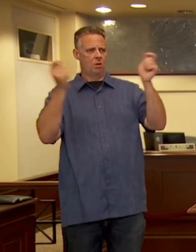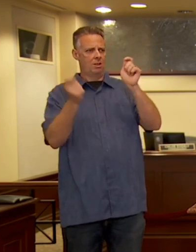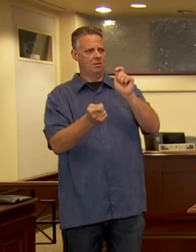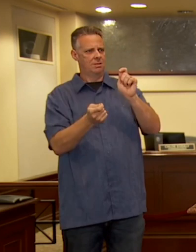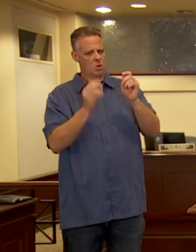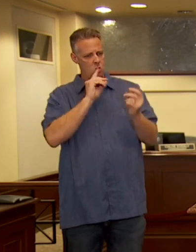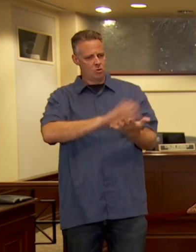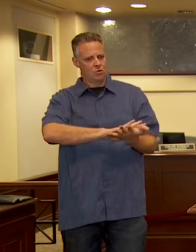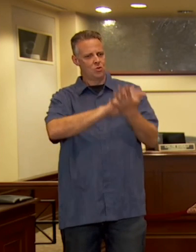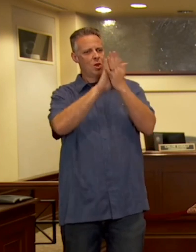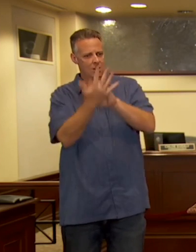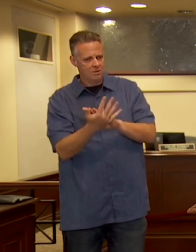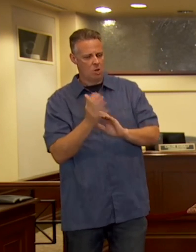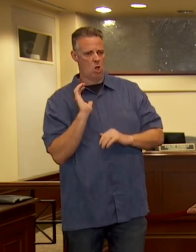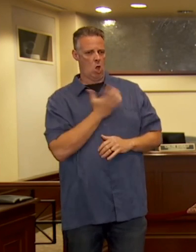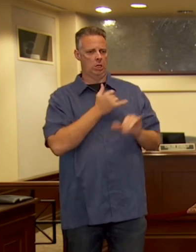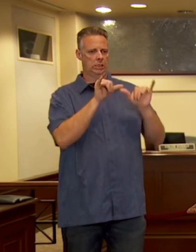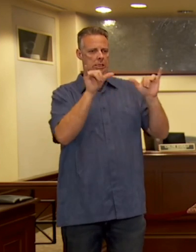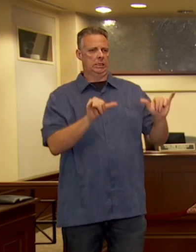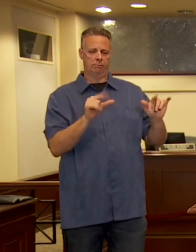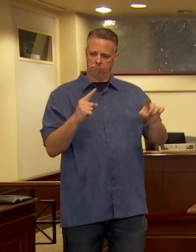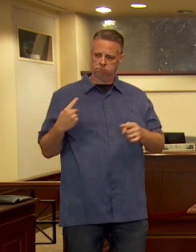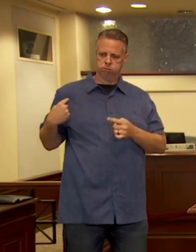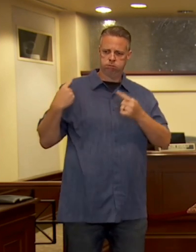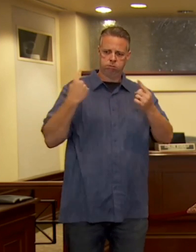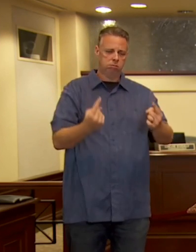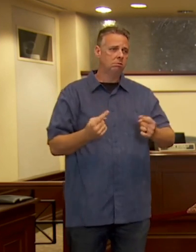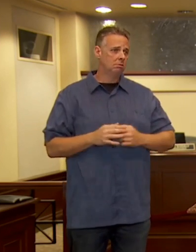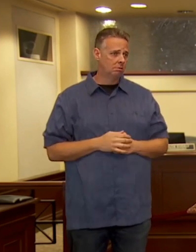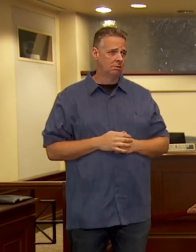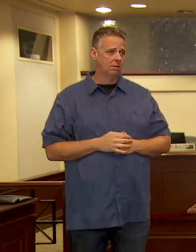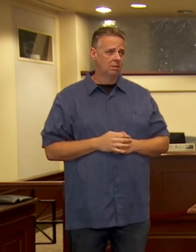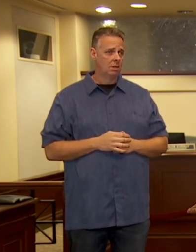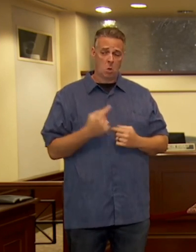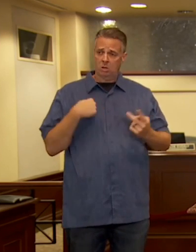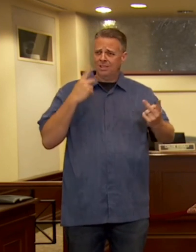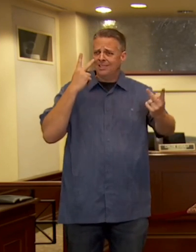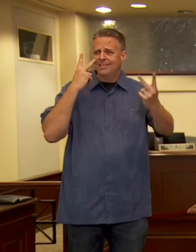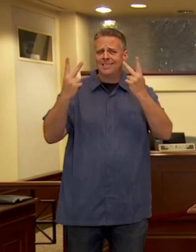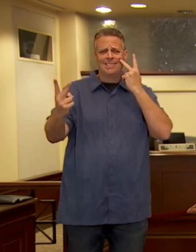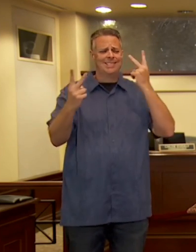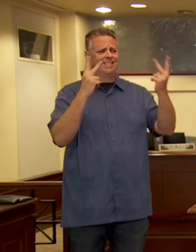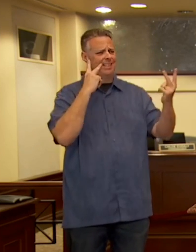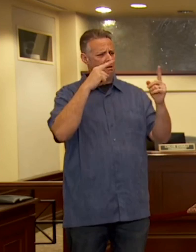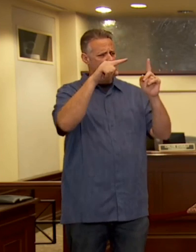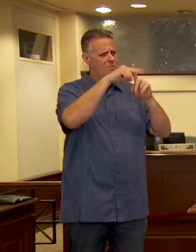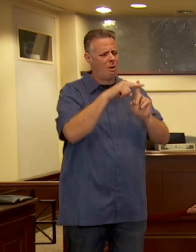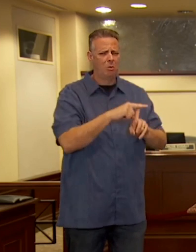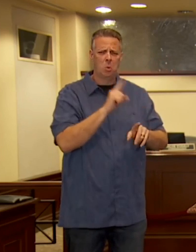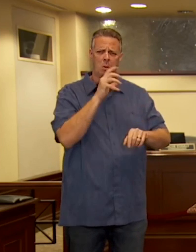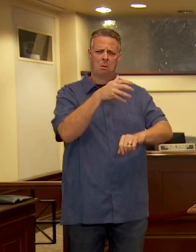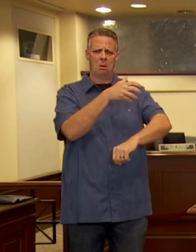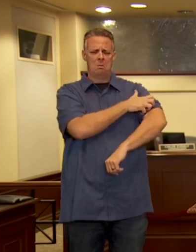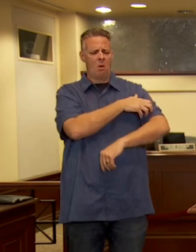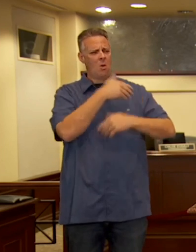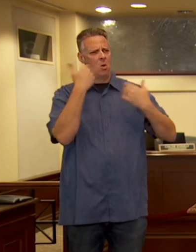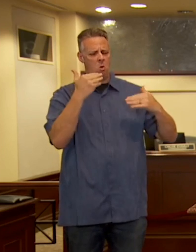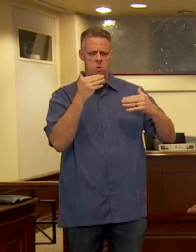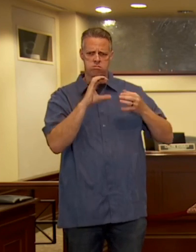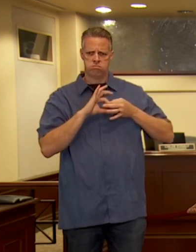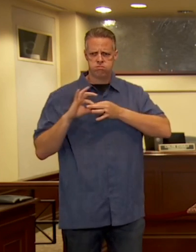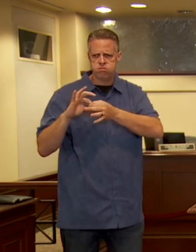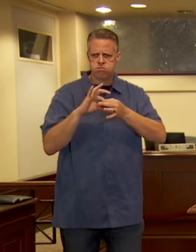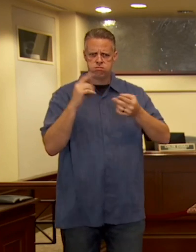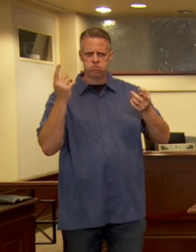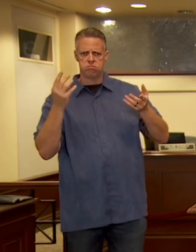of our systems. We've seen the positive power of collective and focused and non